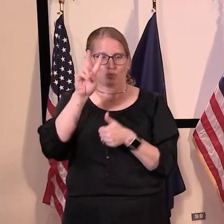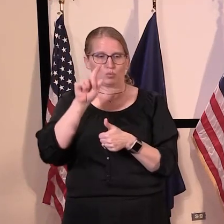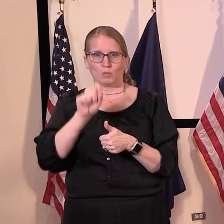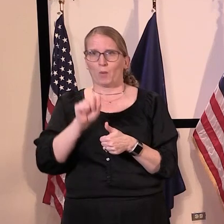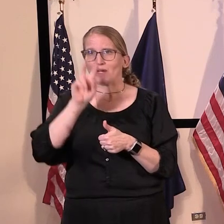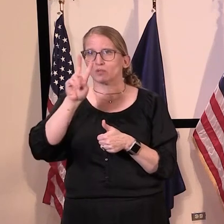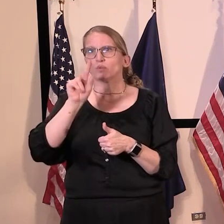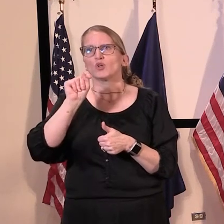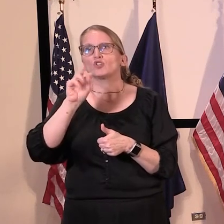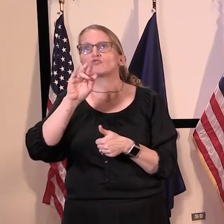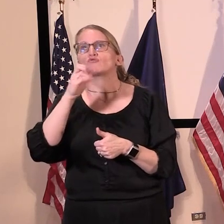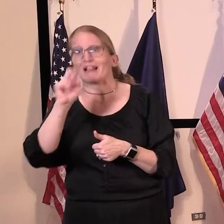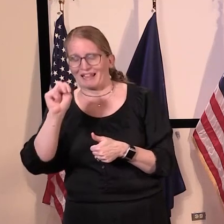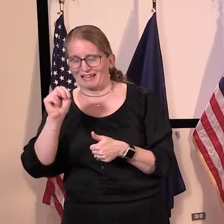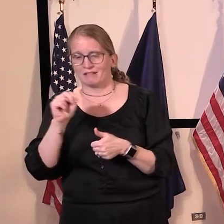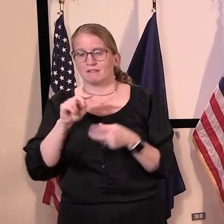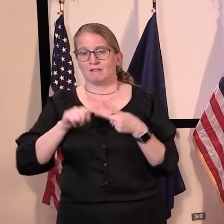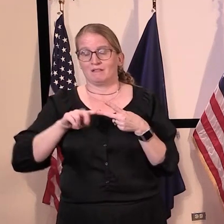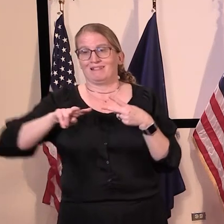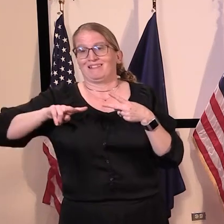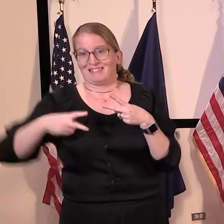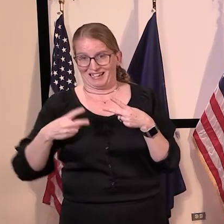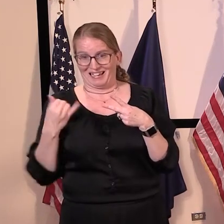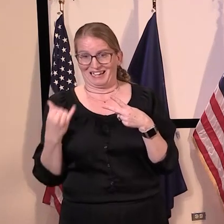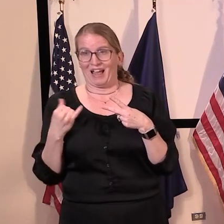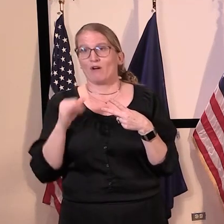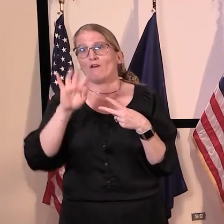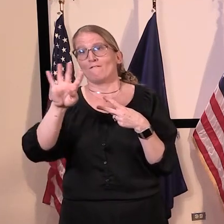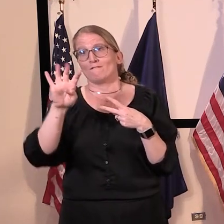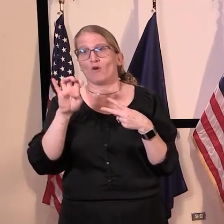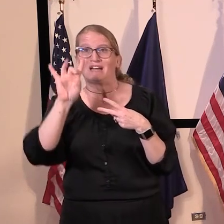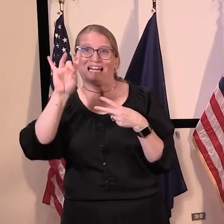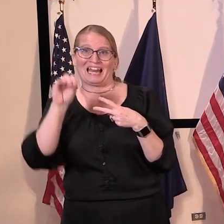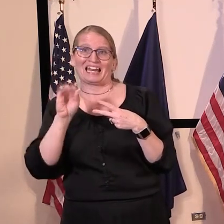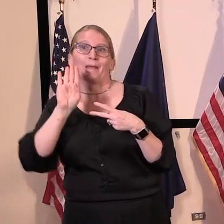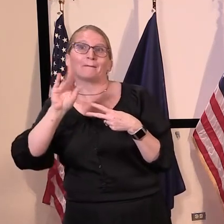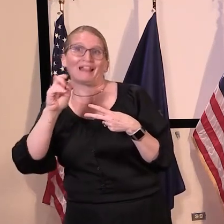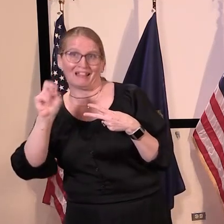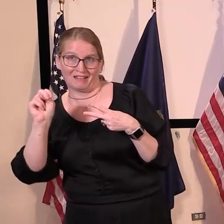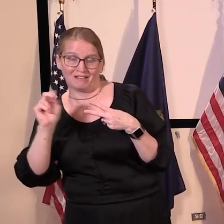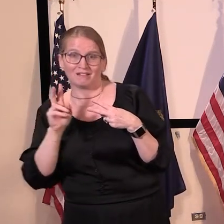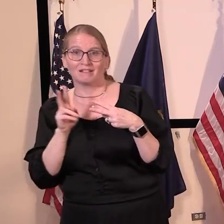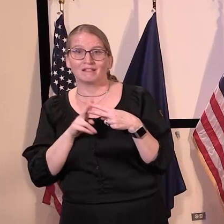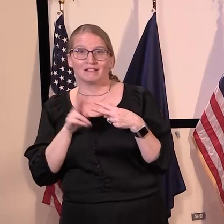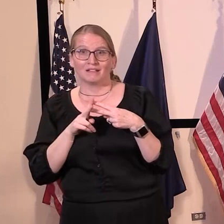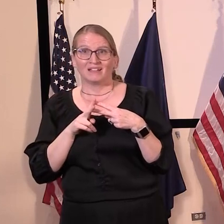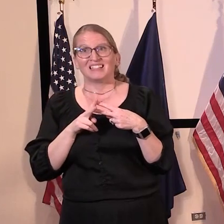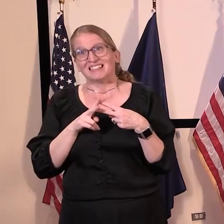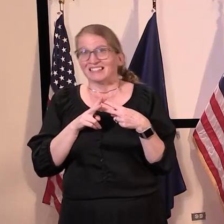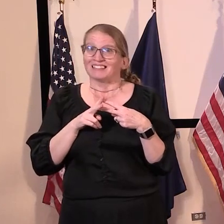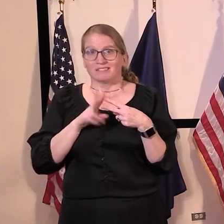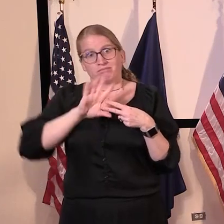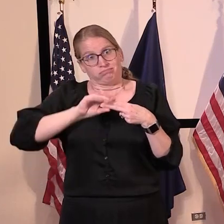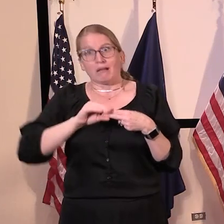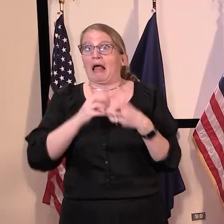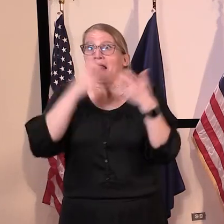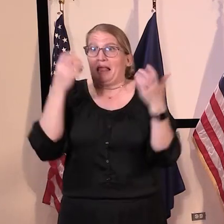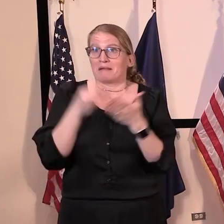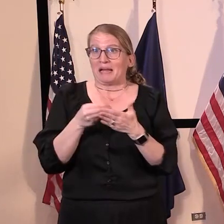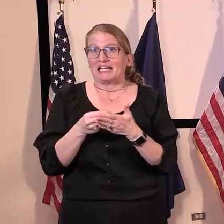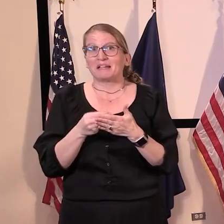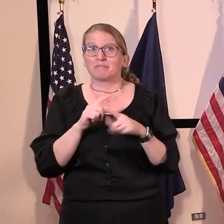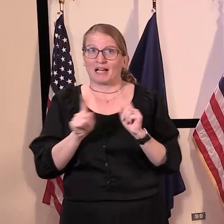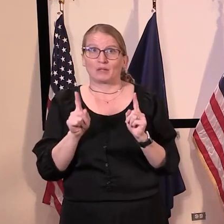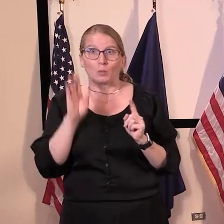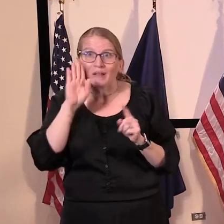this one was close to $480 billion. It's probably not enough. And we're going to